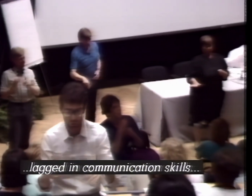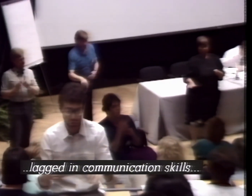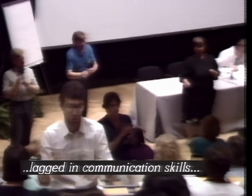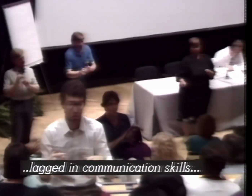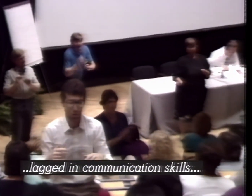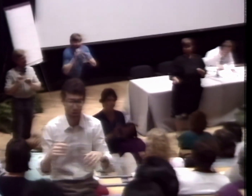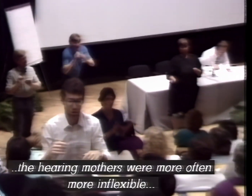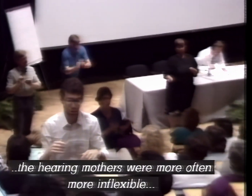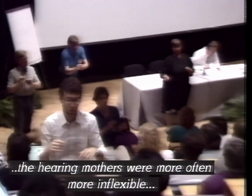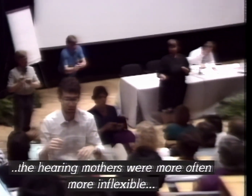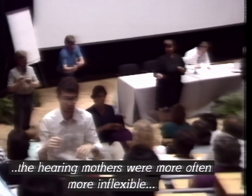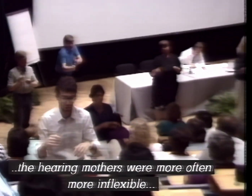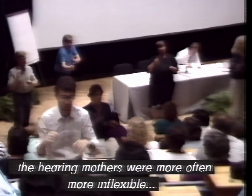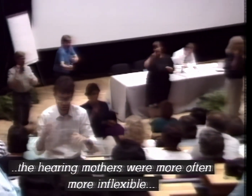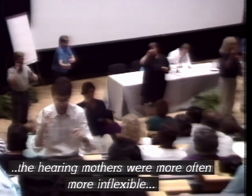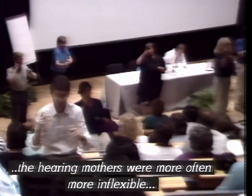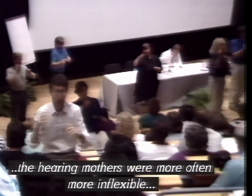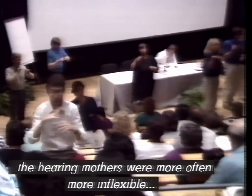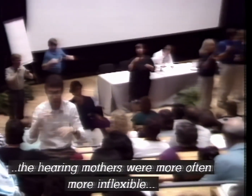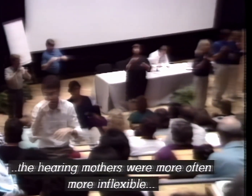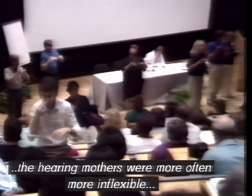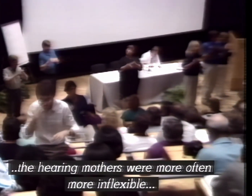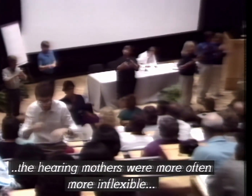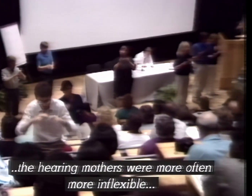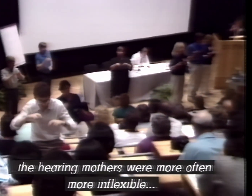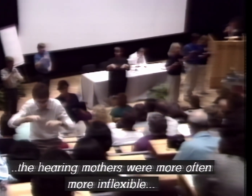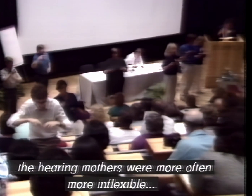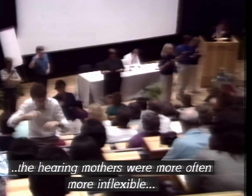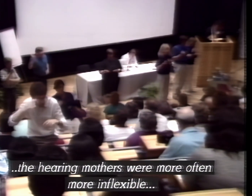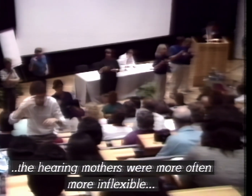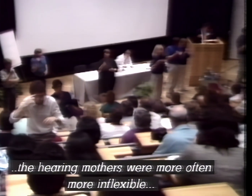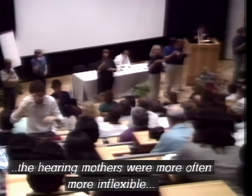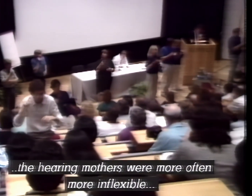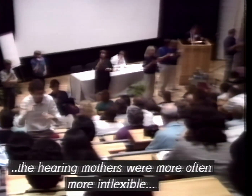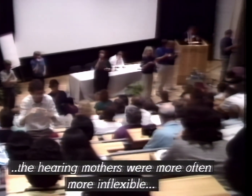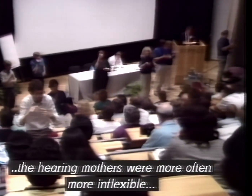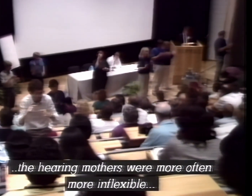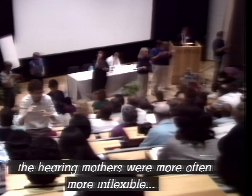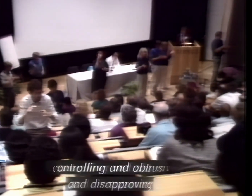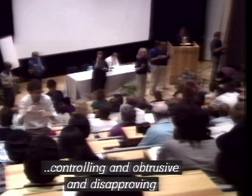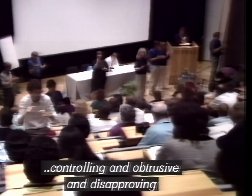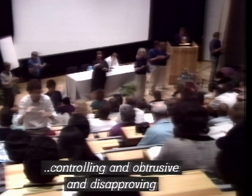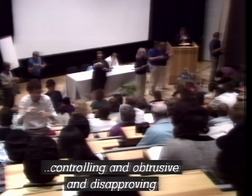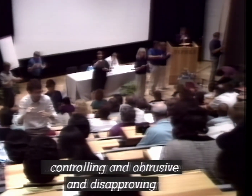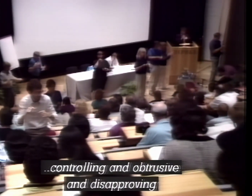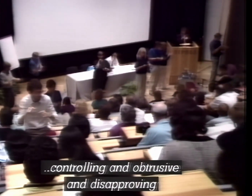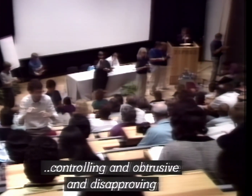the hearing mothers were more often more inflexible, controlling, inter